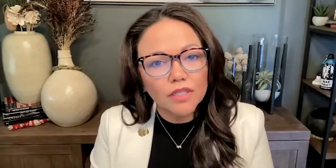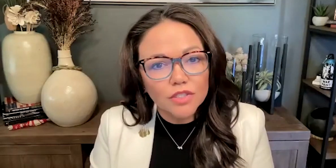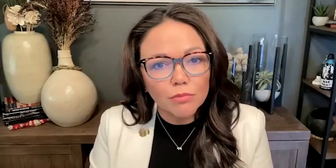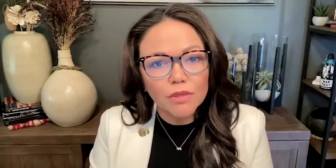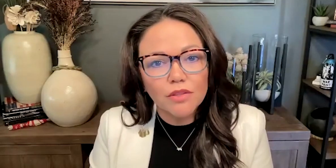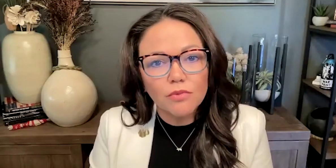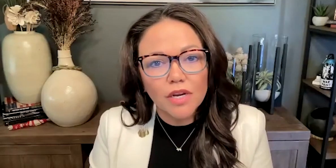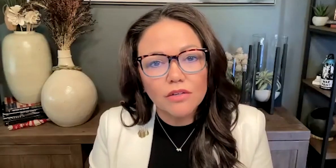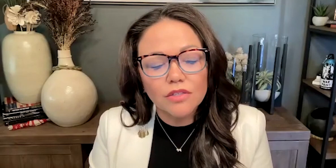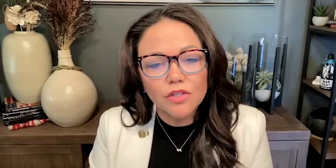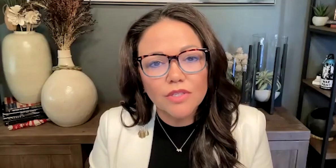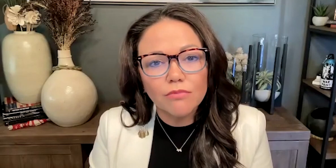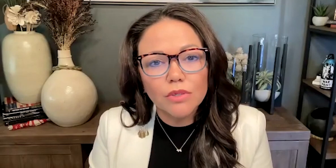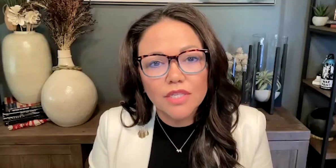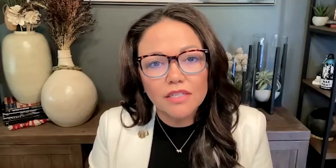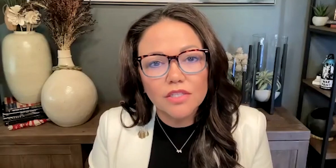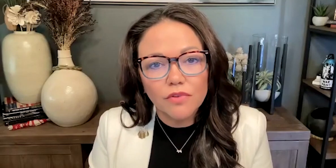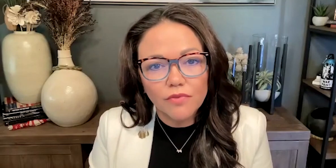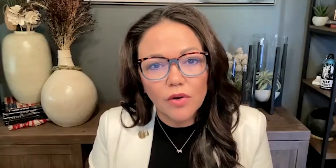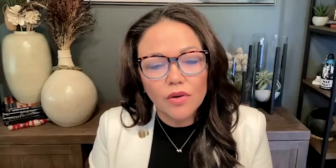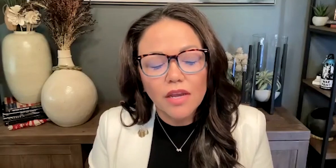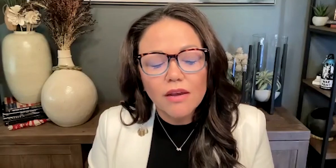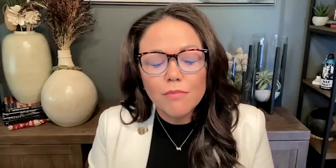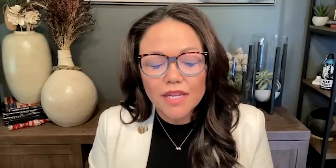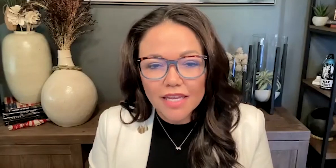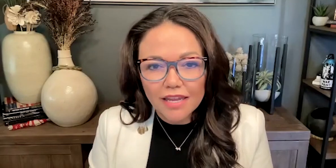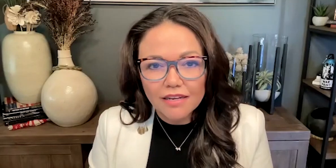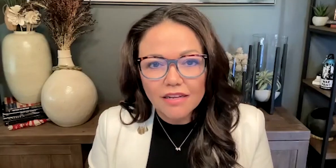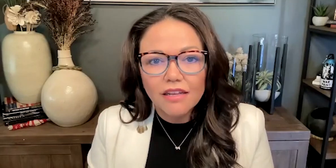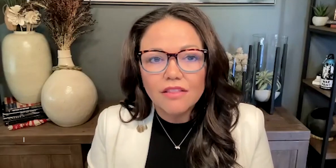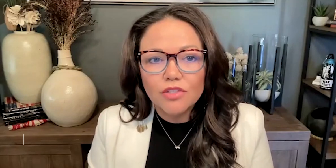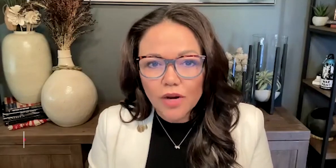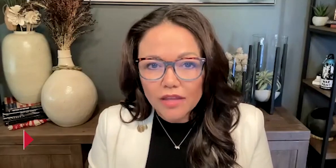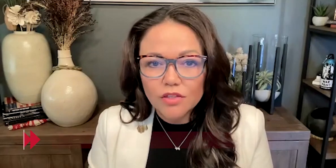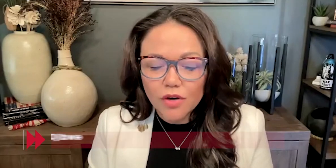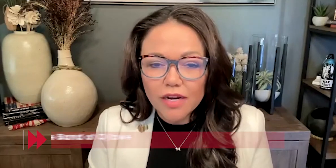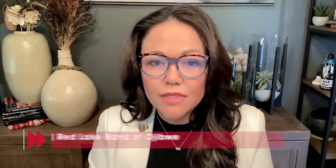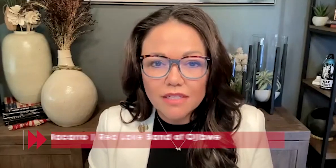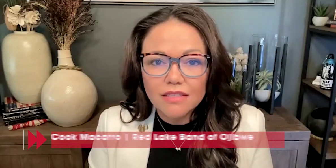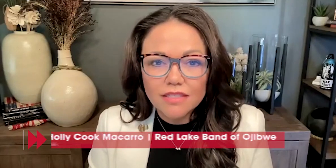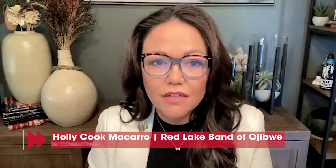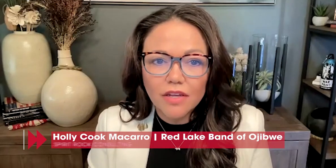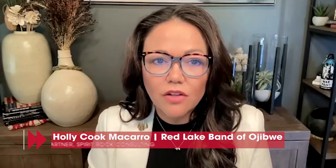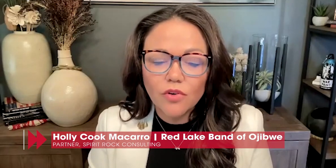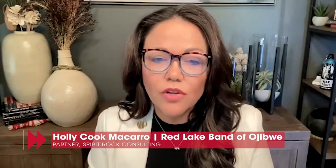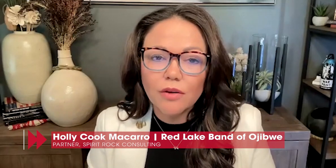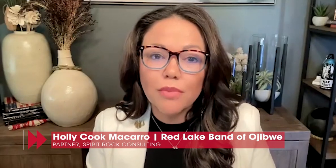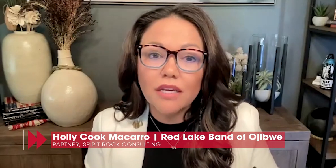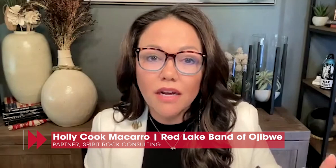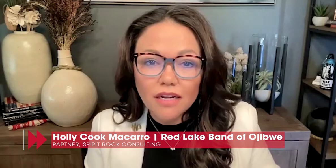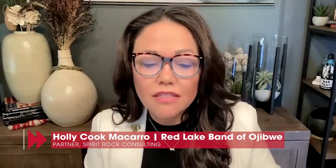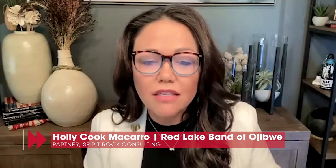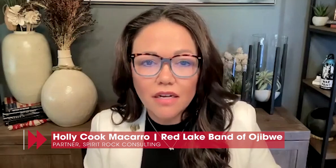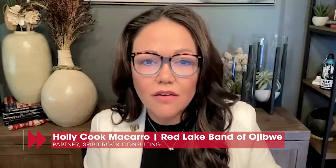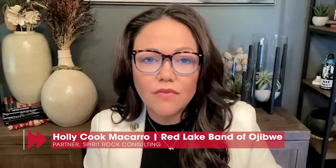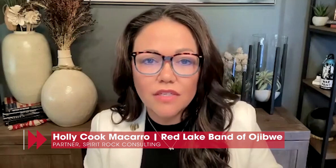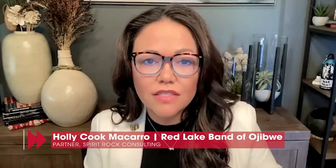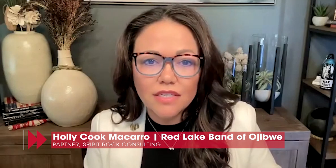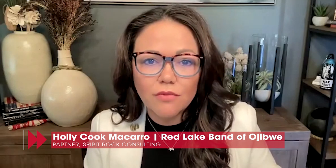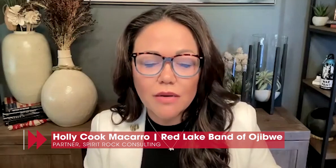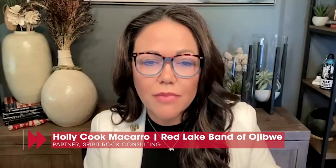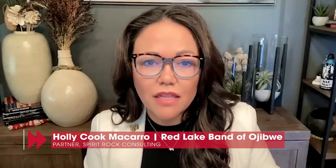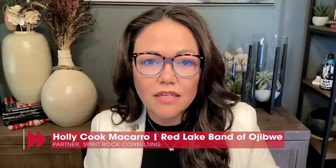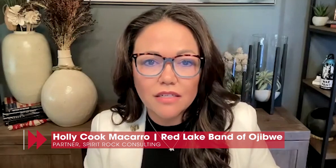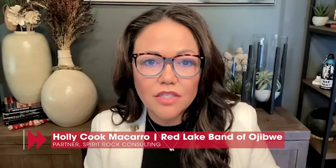So really just a blip on the radar in terms of percentage of the vote. But again, the tribes in the state of California, because of